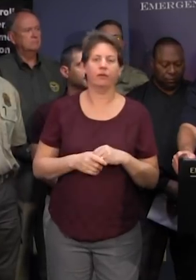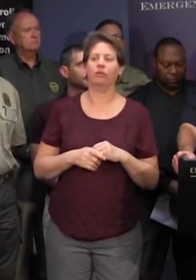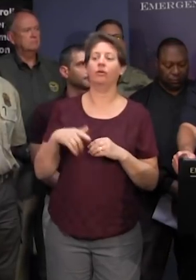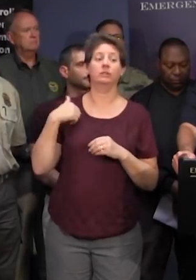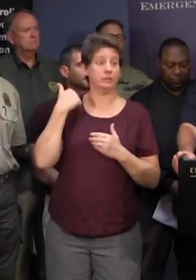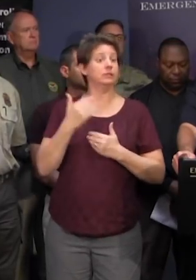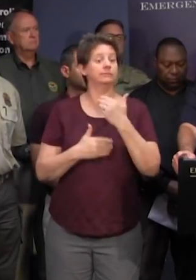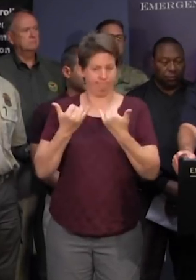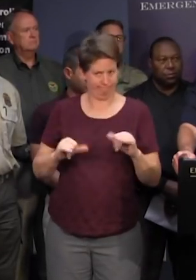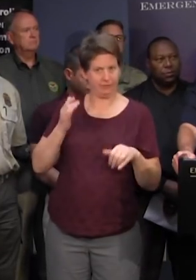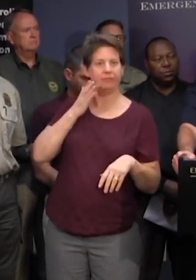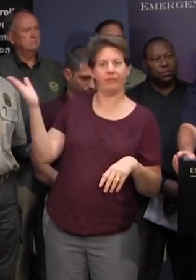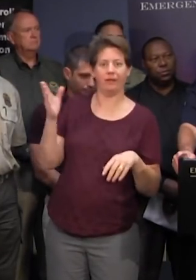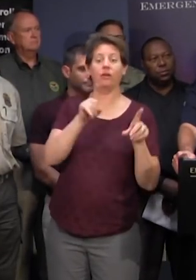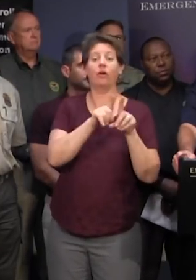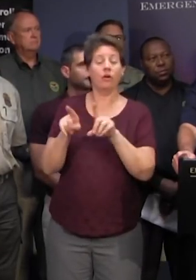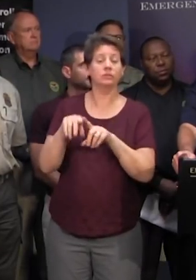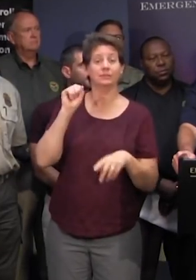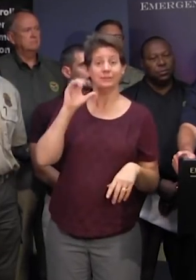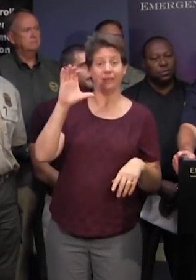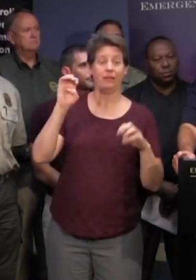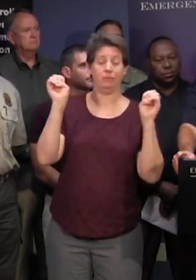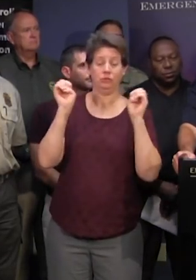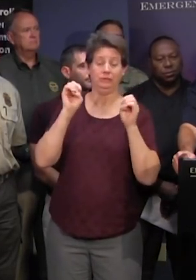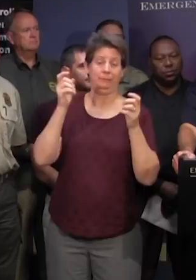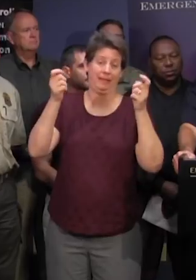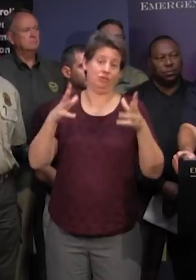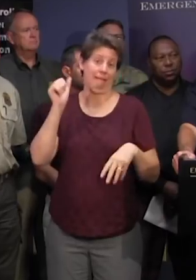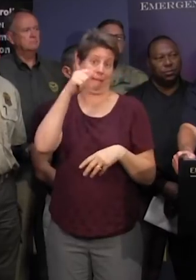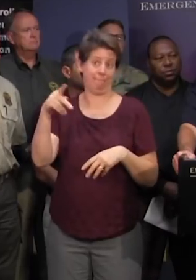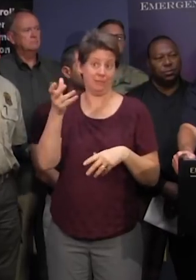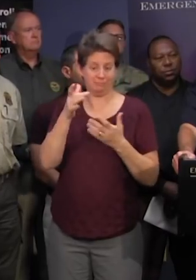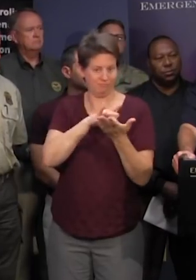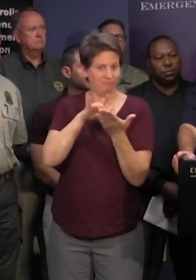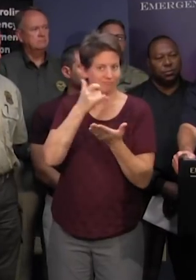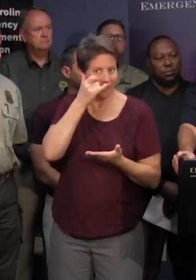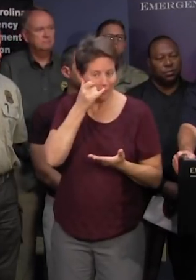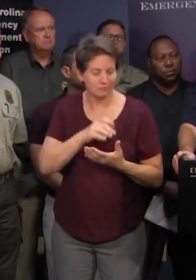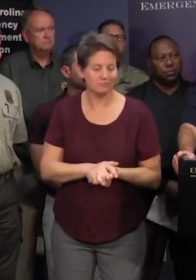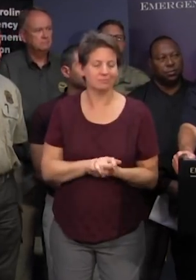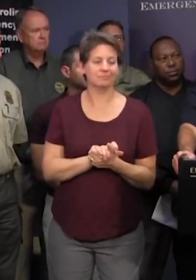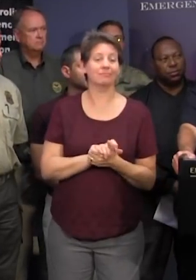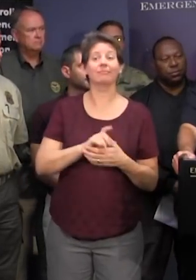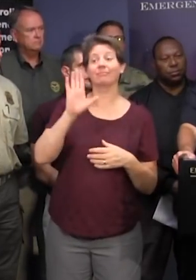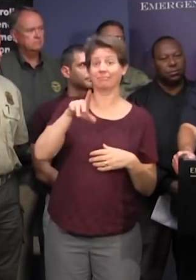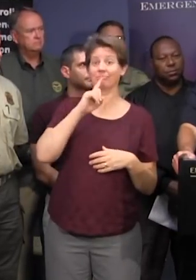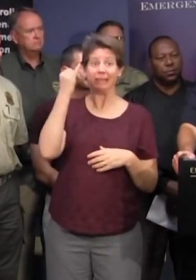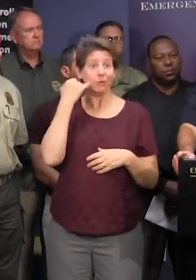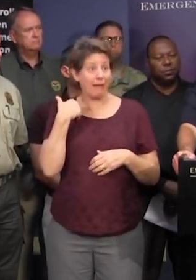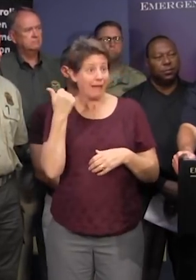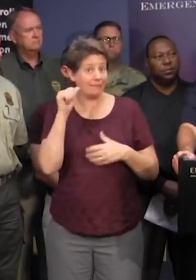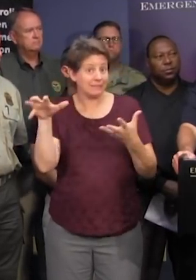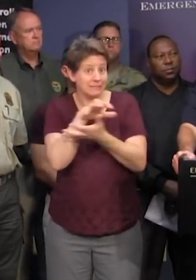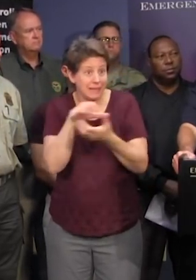unfolds also available on our south carolina emergency manager app and right now you can actually if you have any damage you